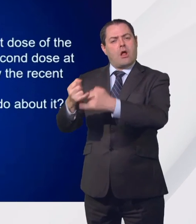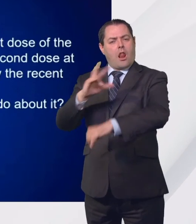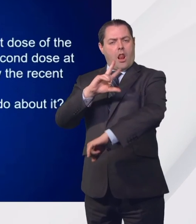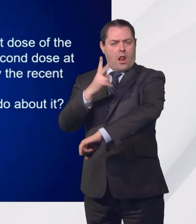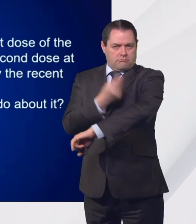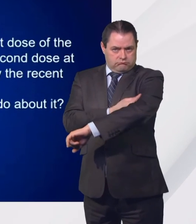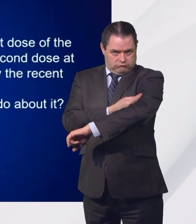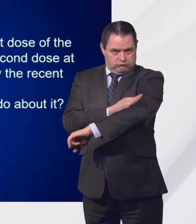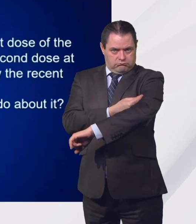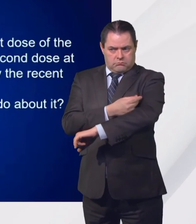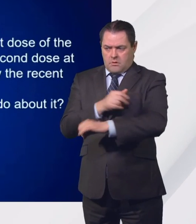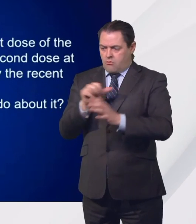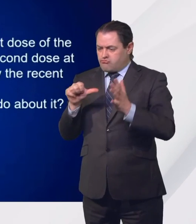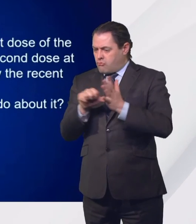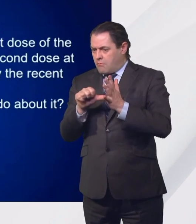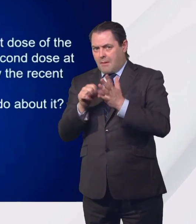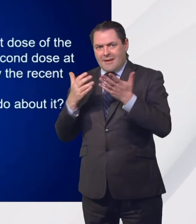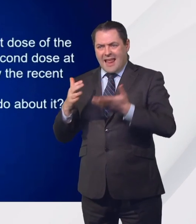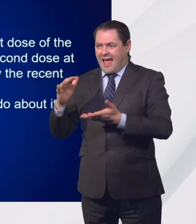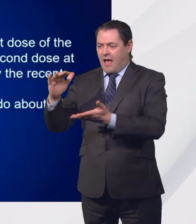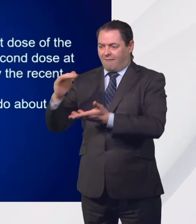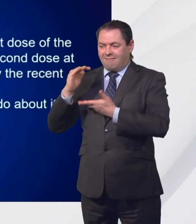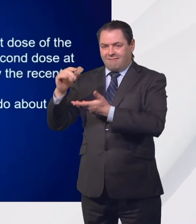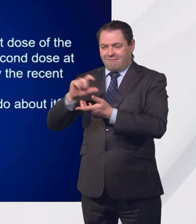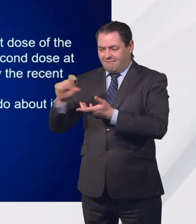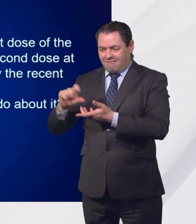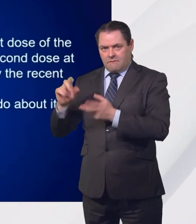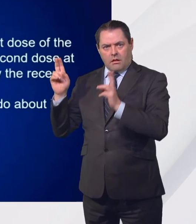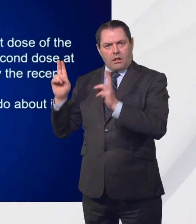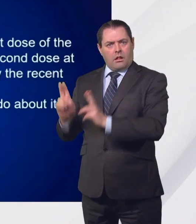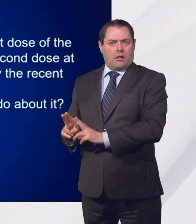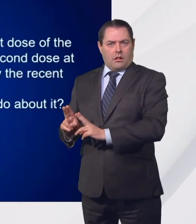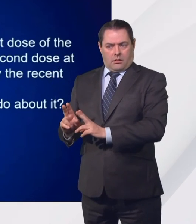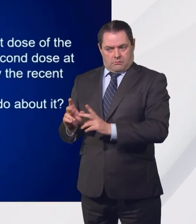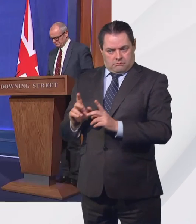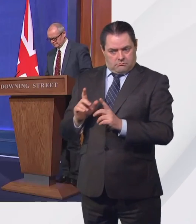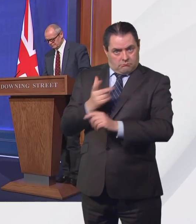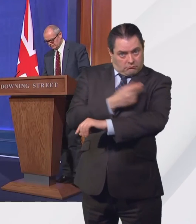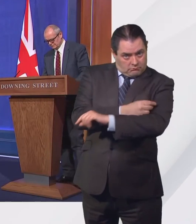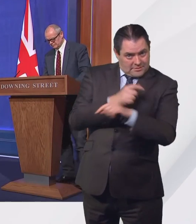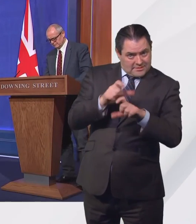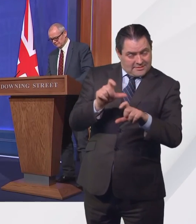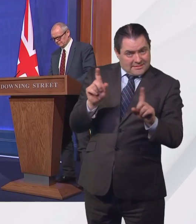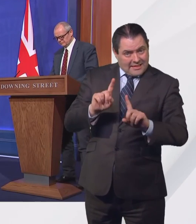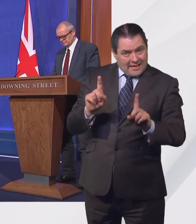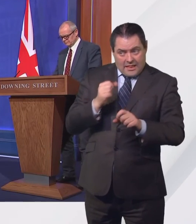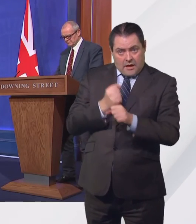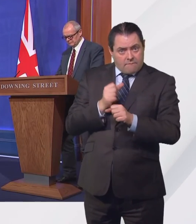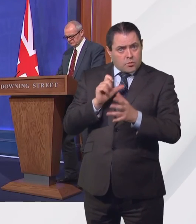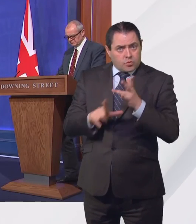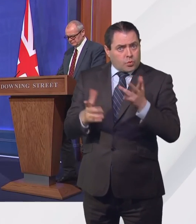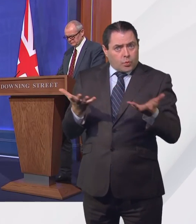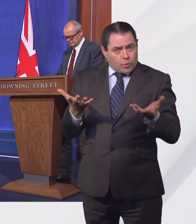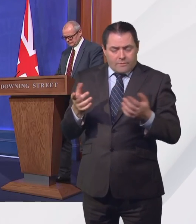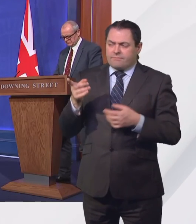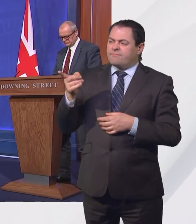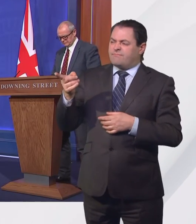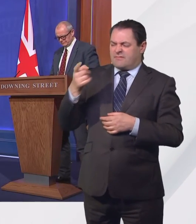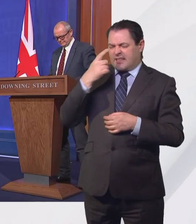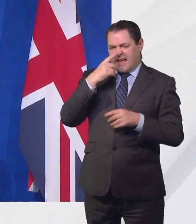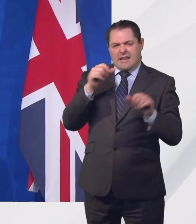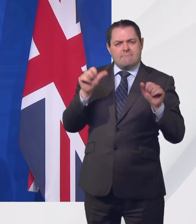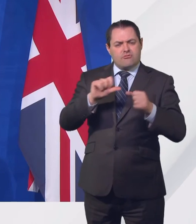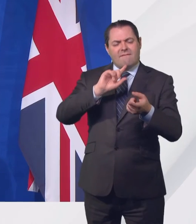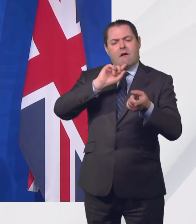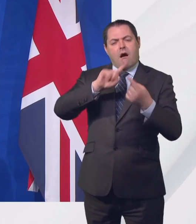this be impacted by the recent shortage of supplies and what does the government plan to do about it? Well, Julia, think I can answer that question very briefly and